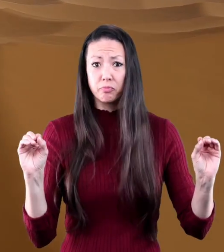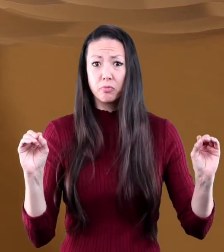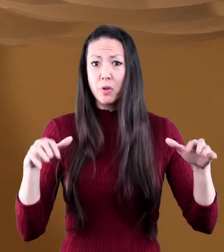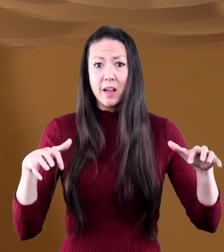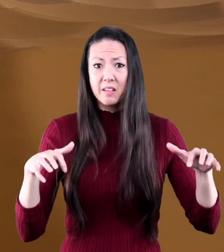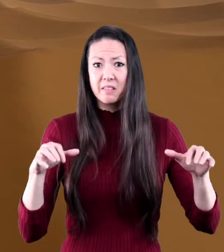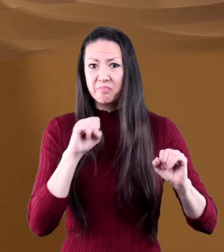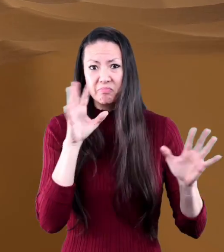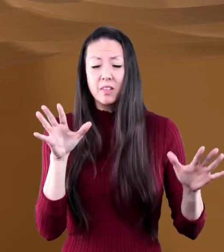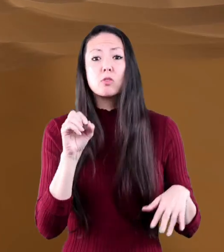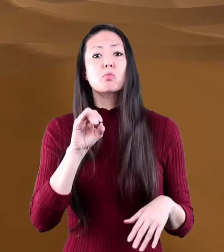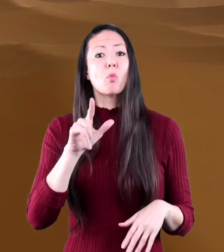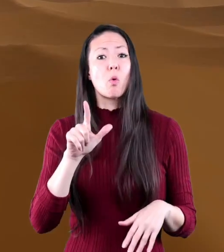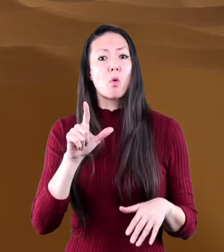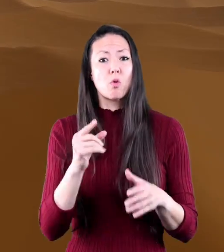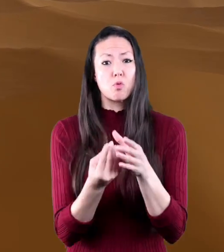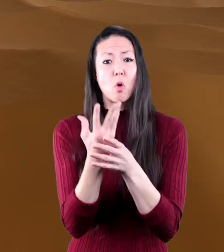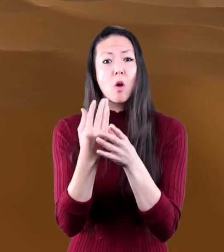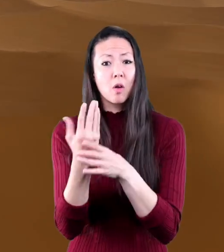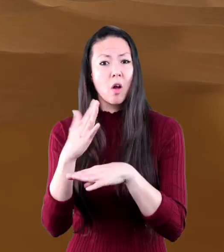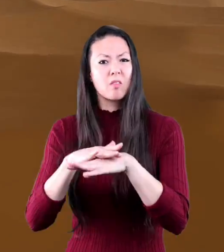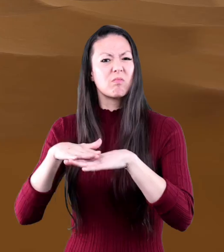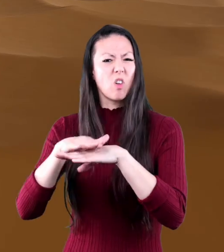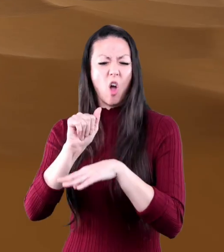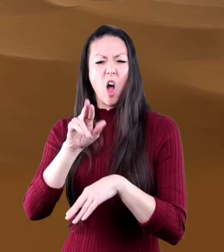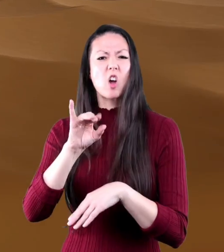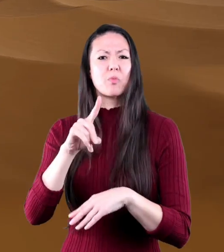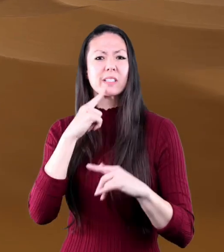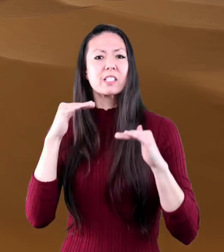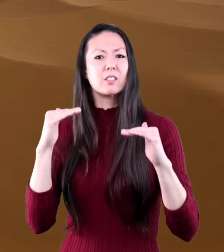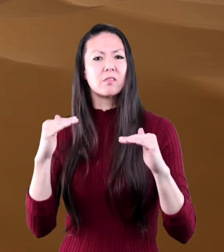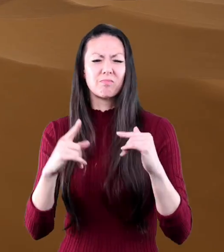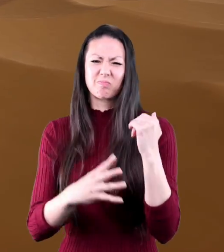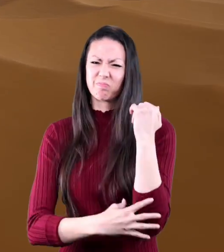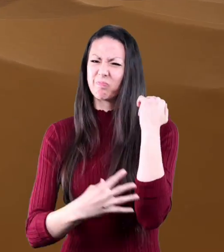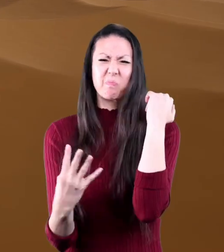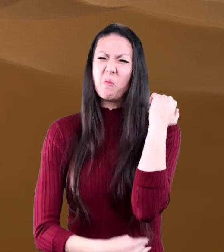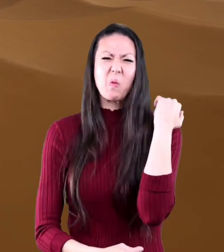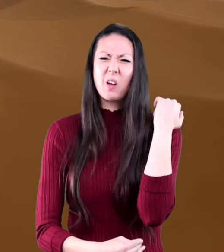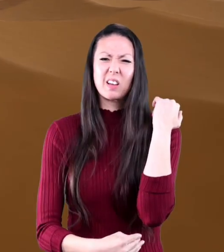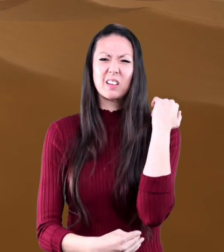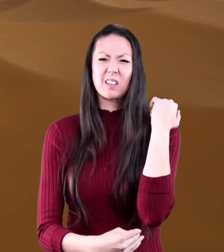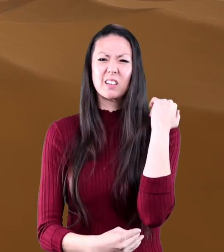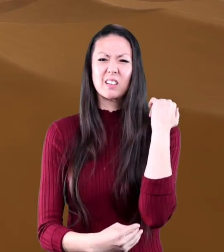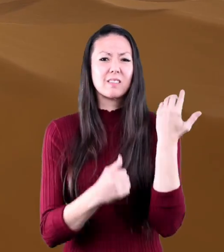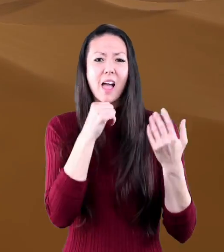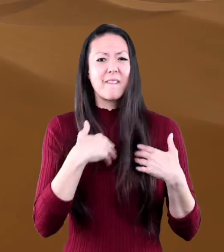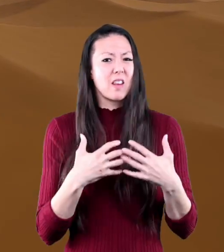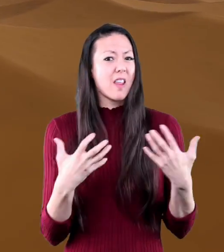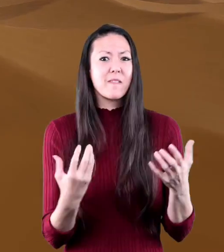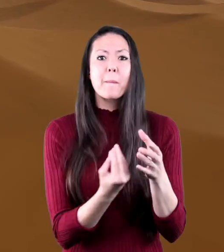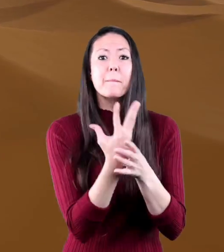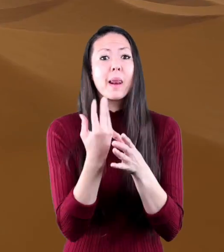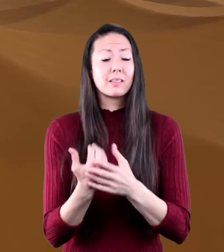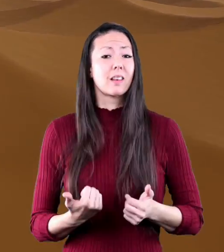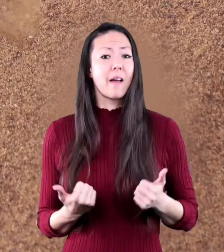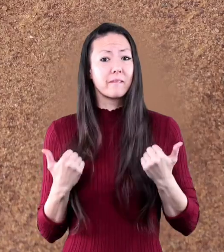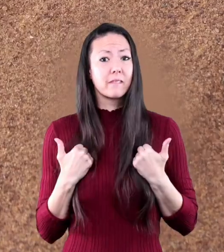at all the soil for growing things in an arid desert is very poor so there isn't a lot of plant life the